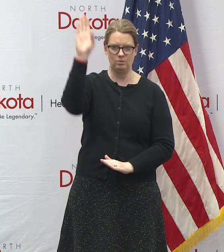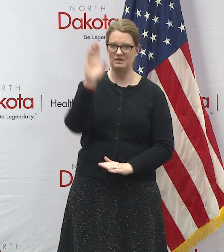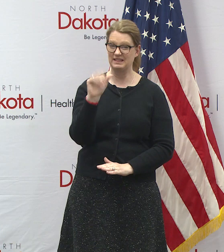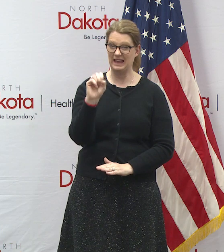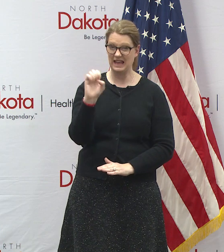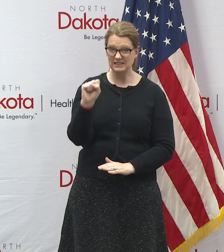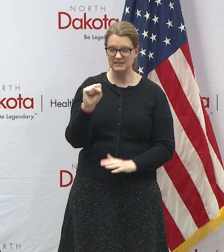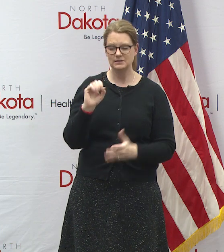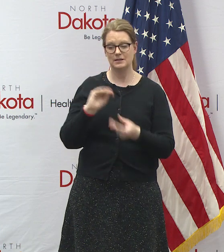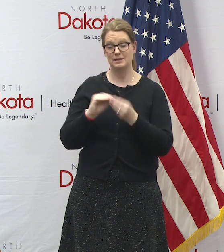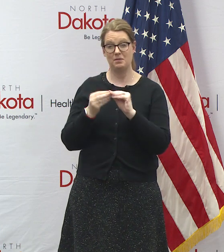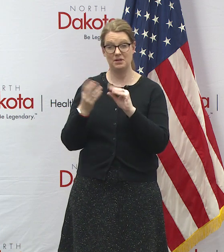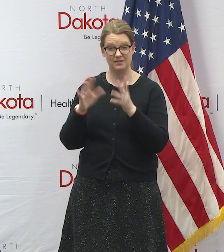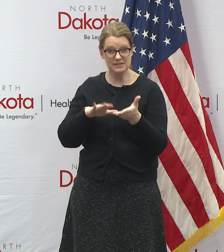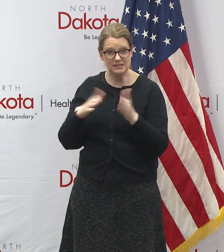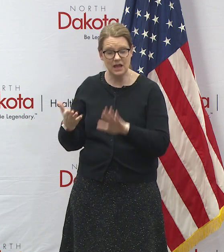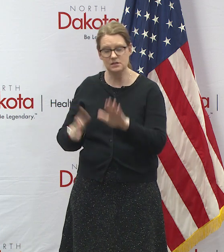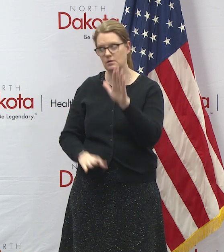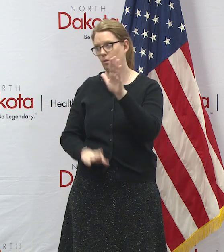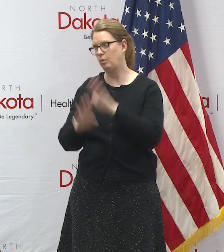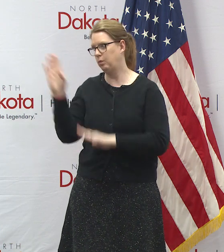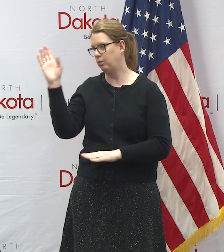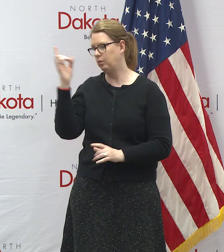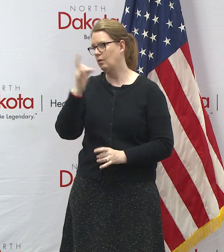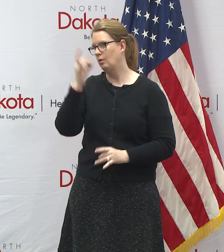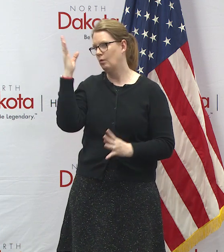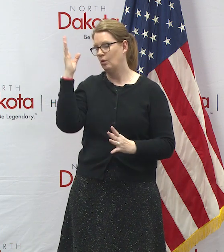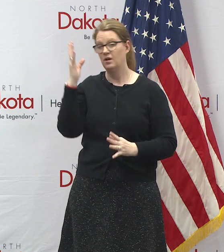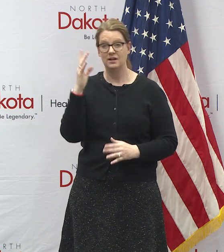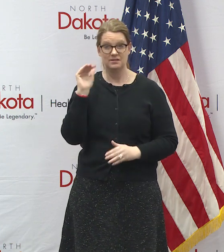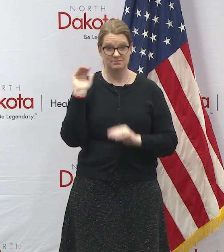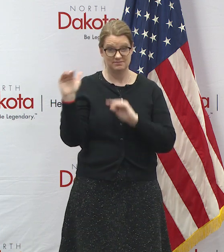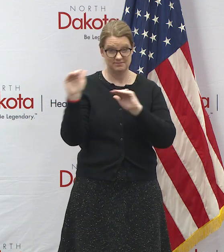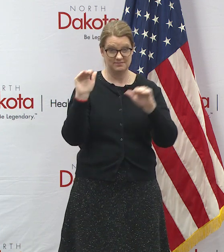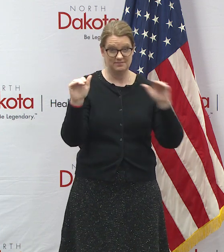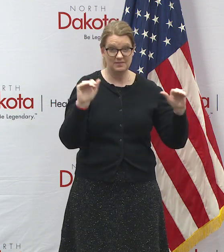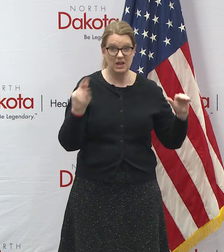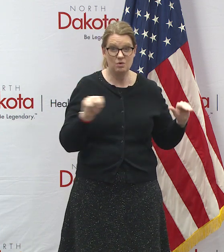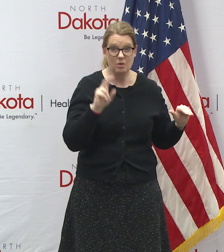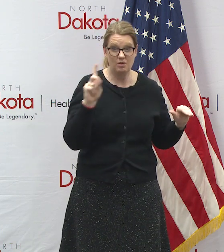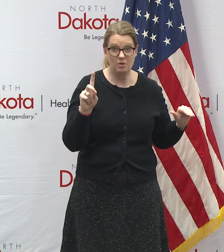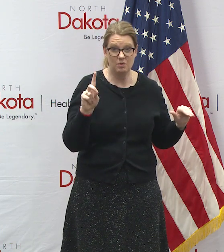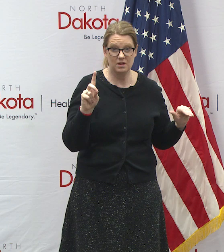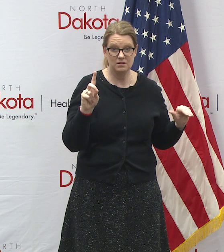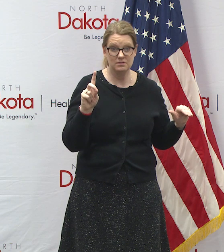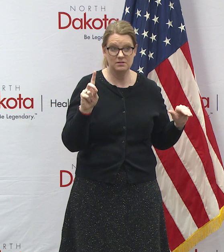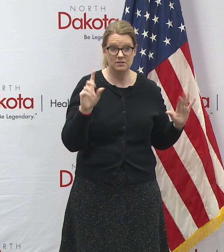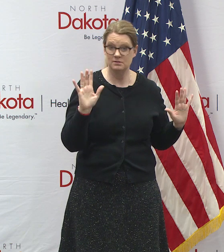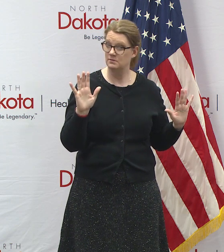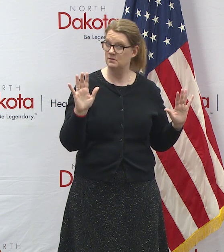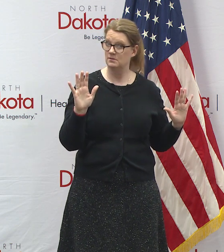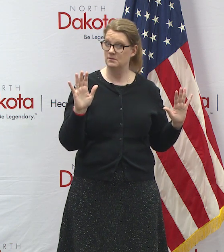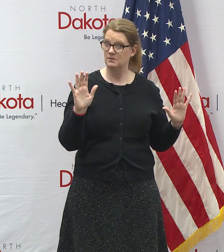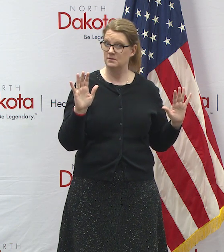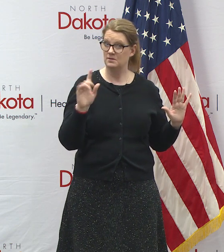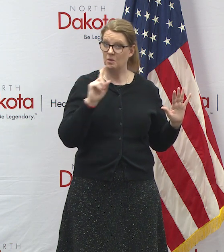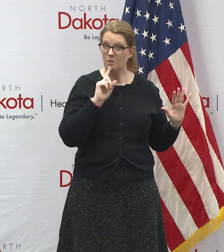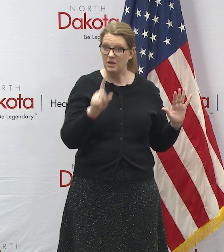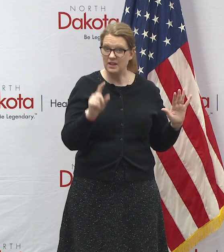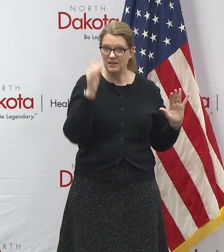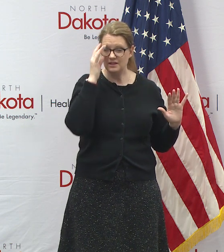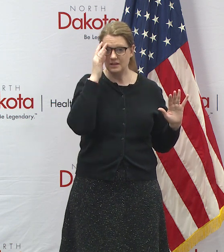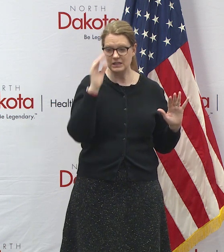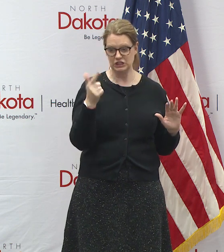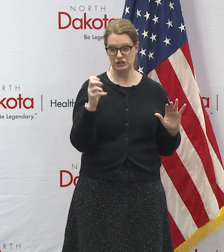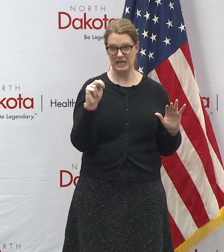cases number of deaths are skyrocketing and i want to remind north dakotans that we're there's nothing geographically or genetically